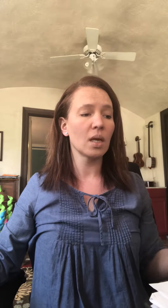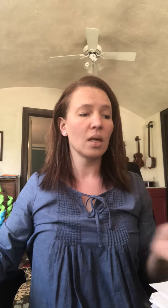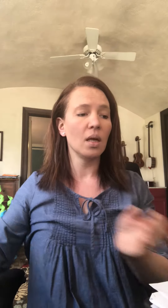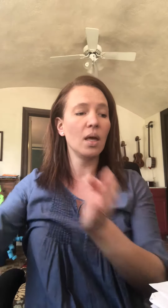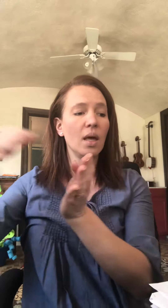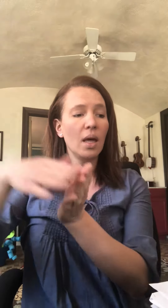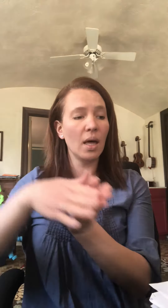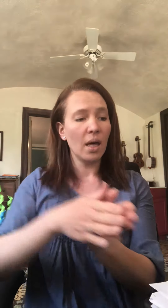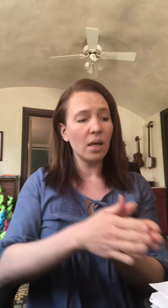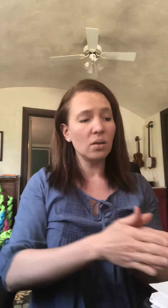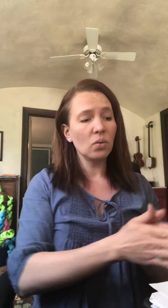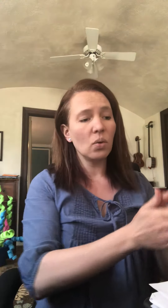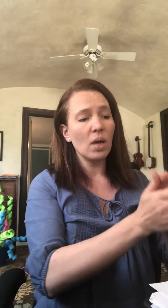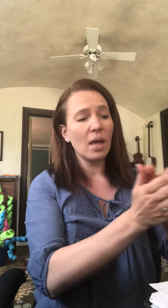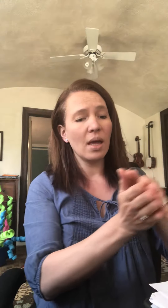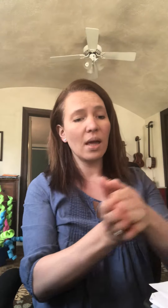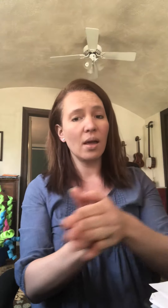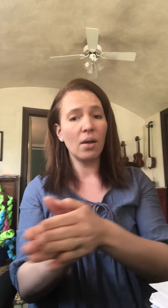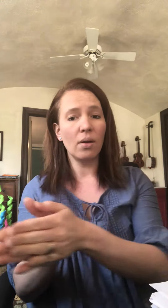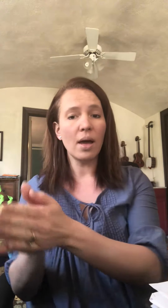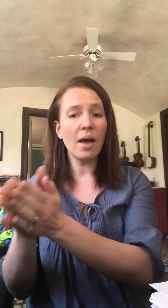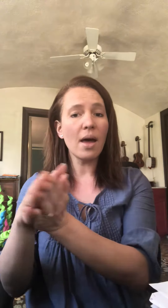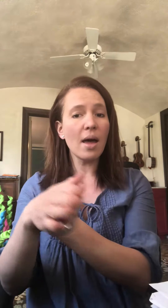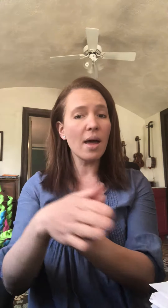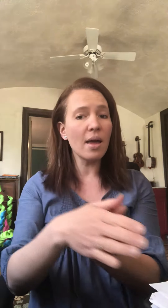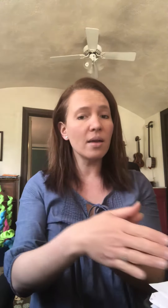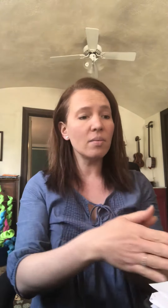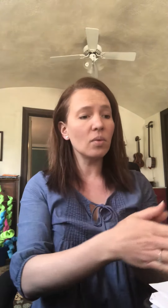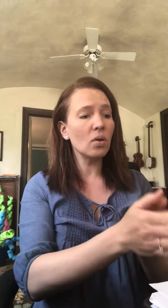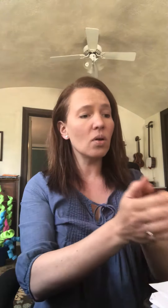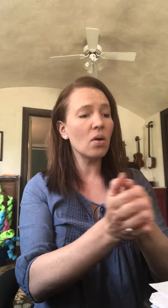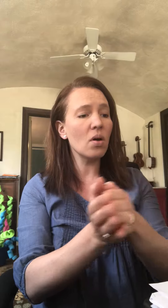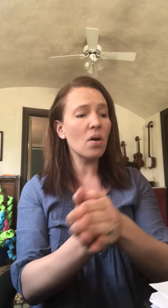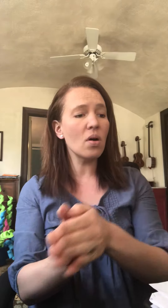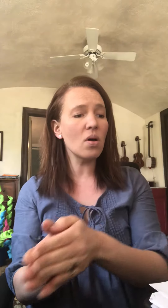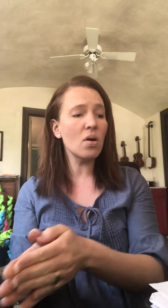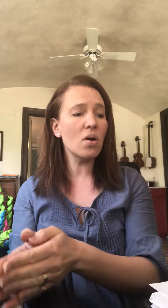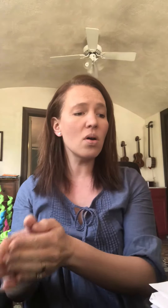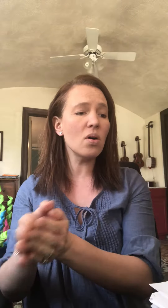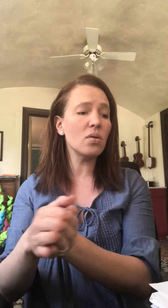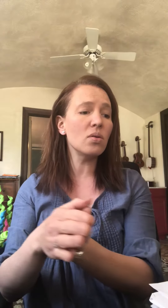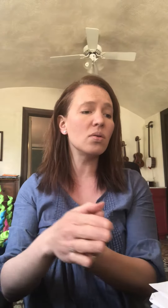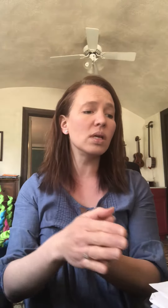And where I'm going